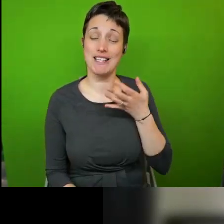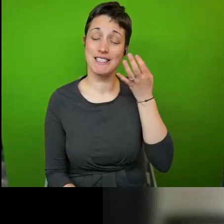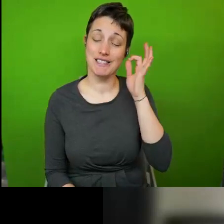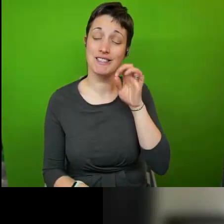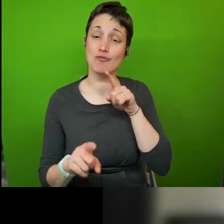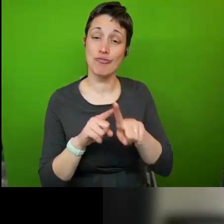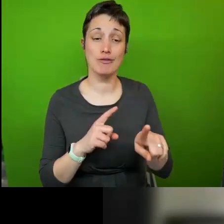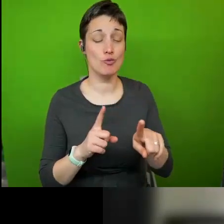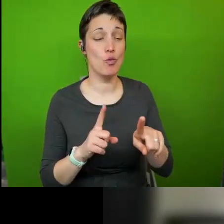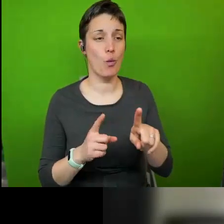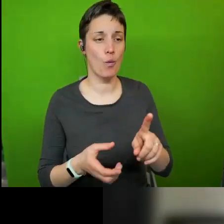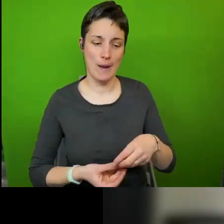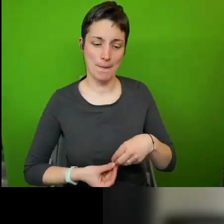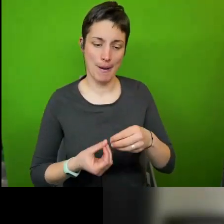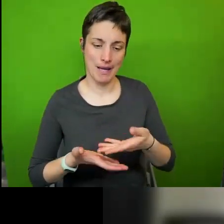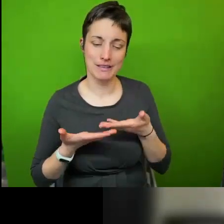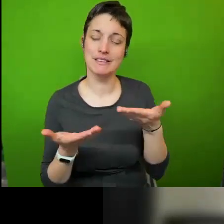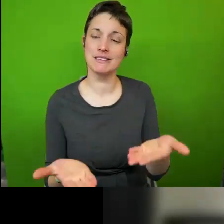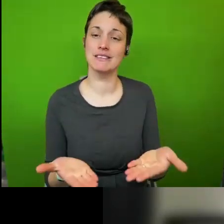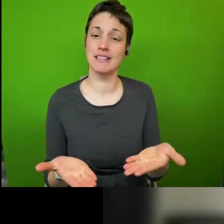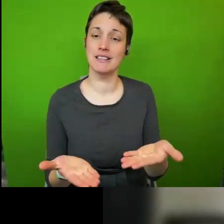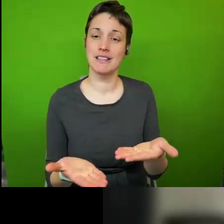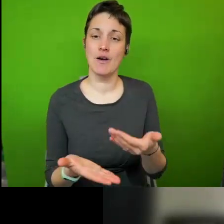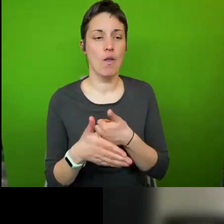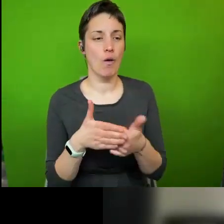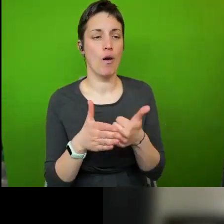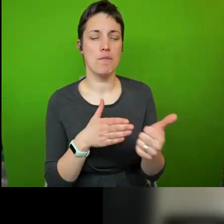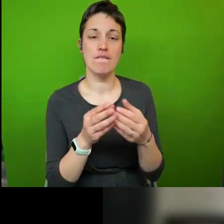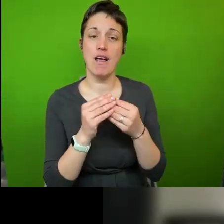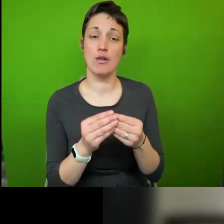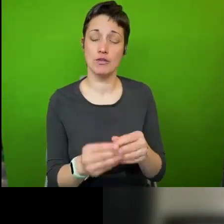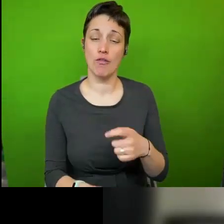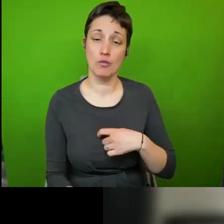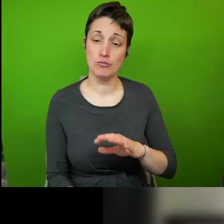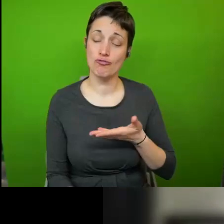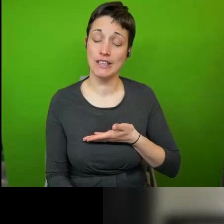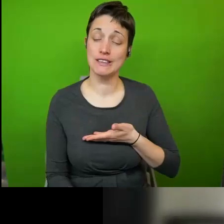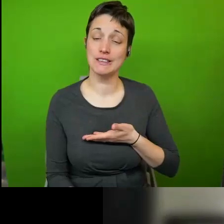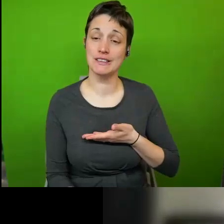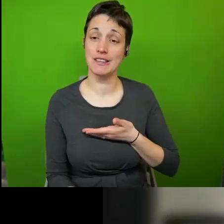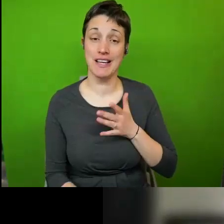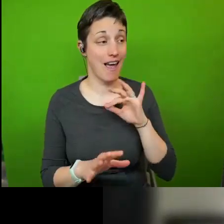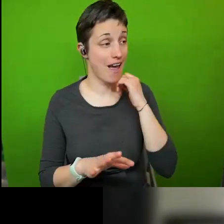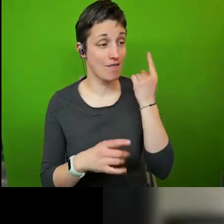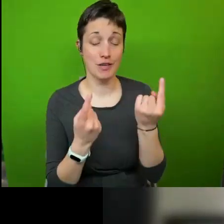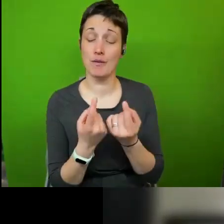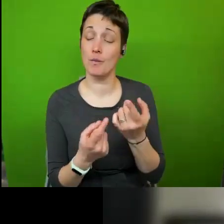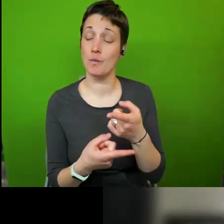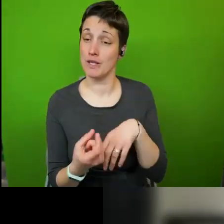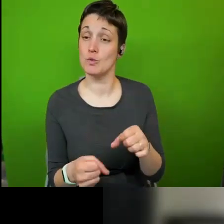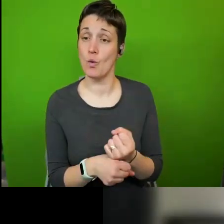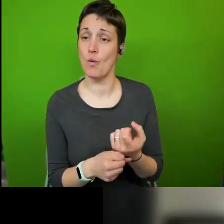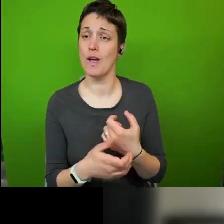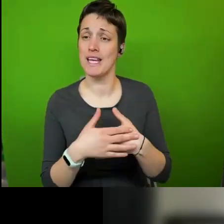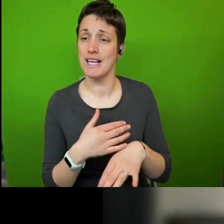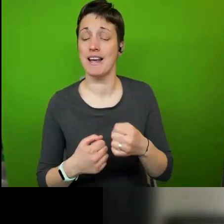implement um the the common values of human rights uh in all that we do in in our